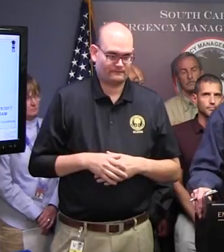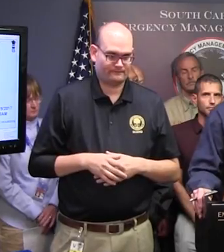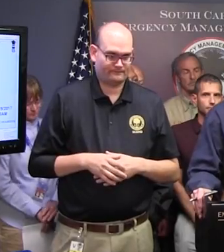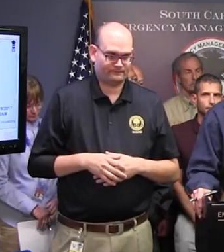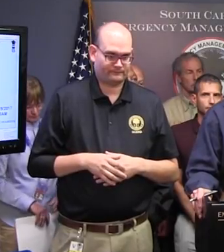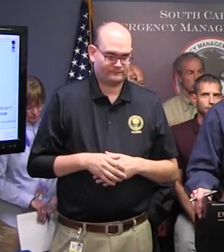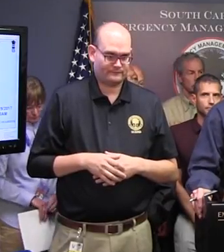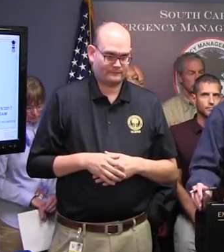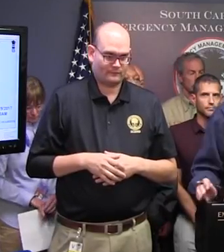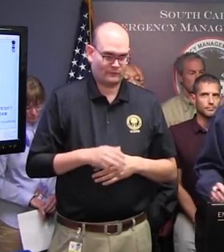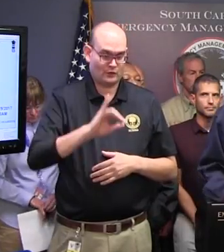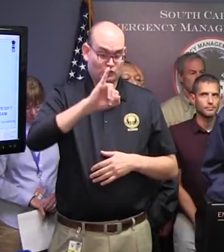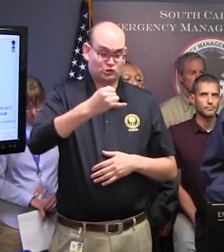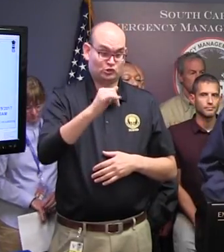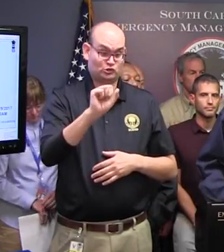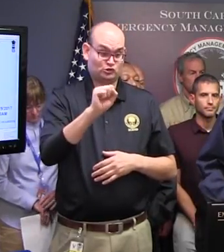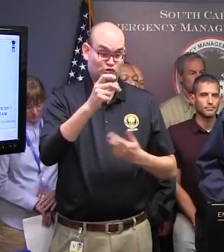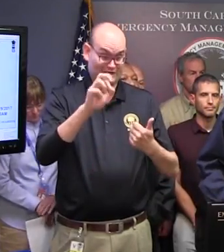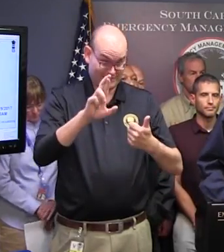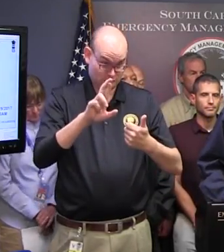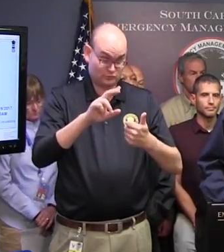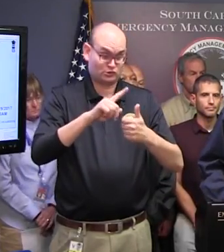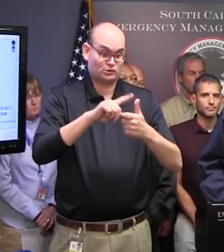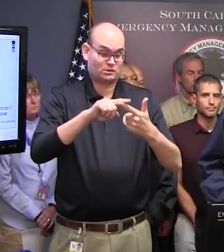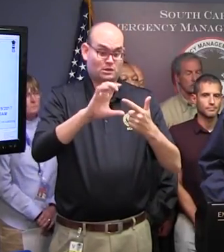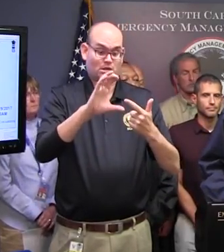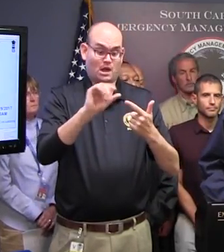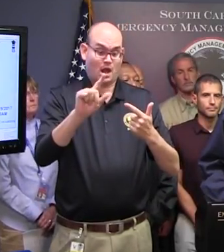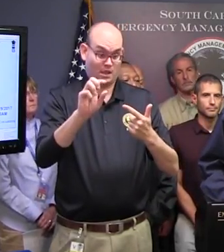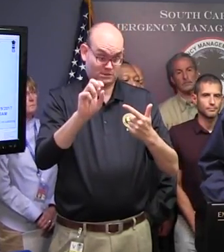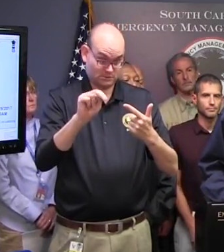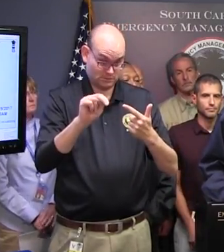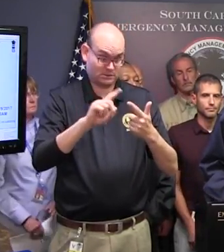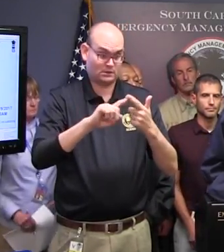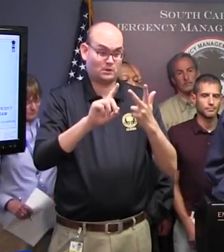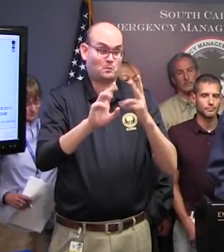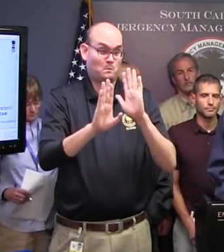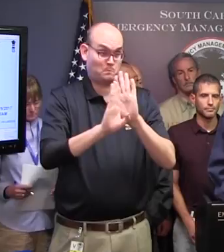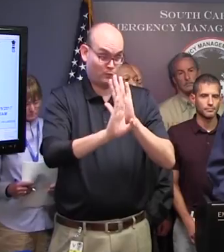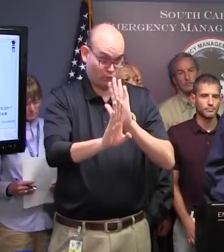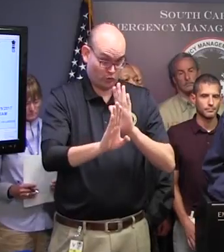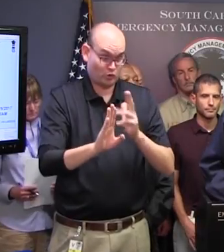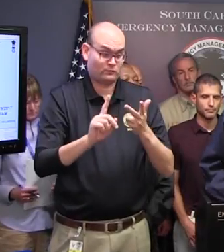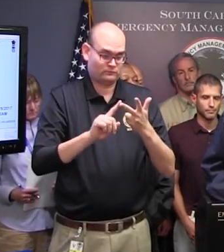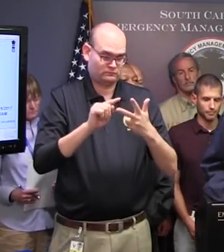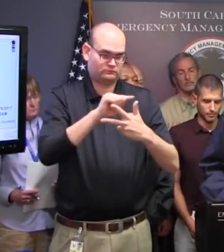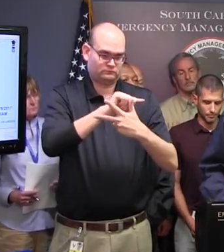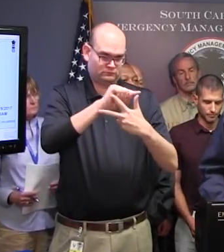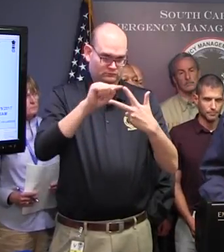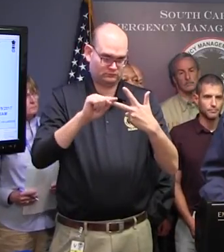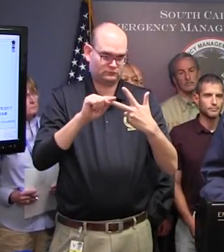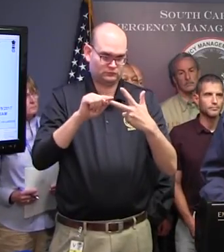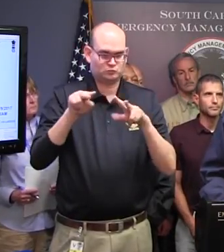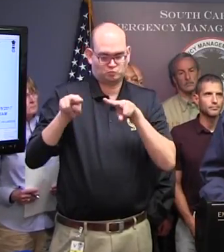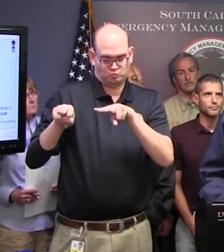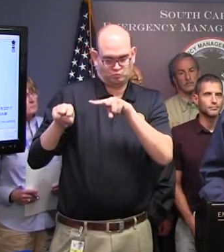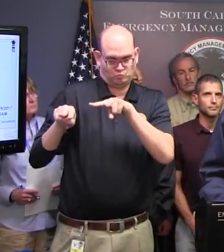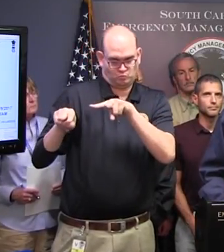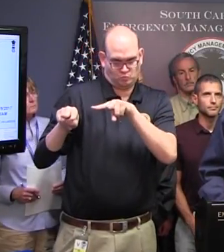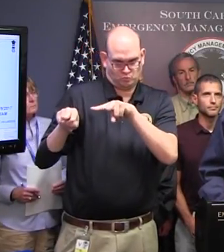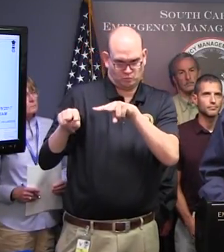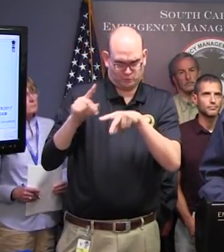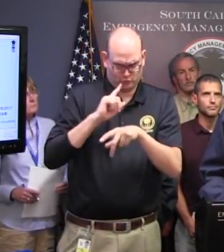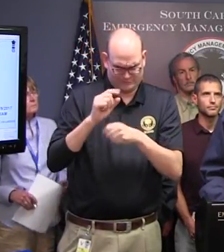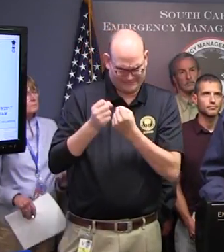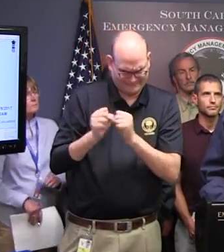is Jasper, Colleton, and Beaufort. The team today consists, we've been giving you a count of